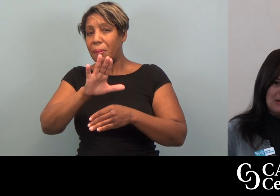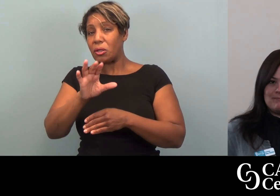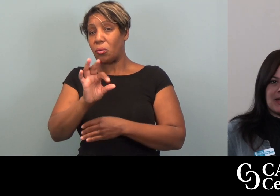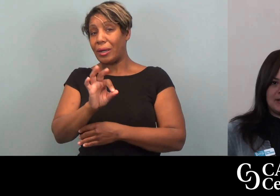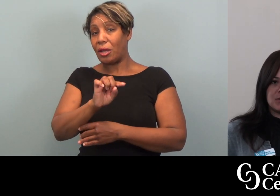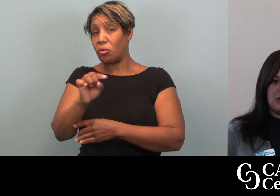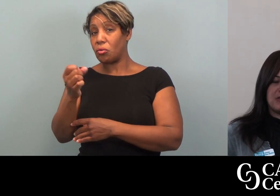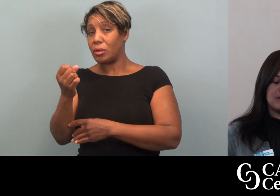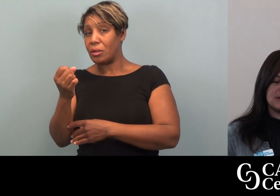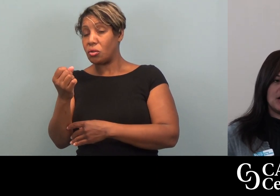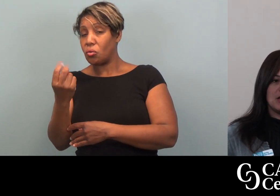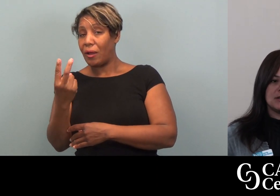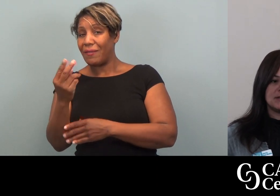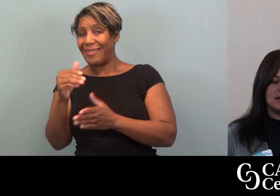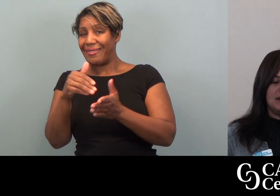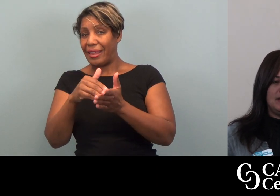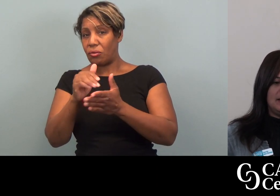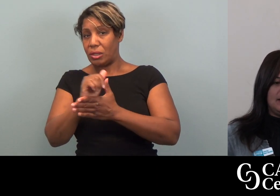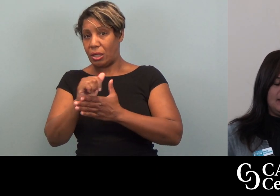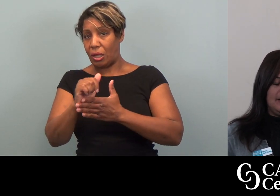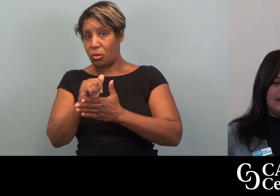anywhere from like $9,000 to $12,000.